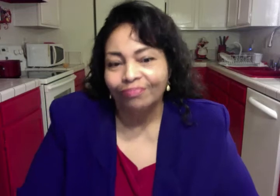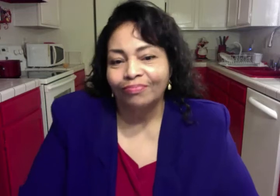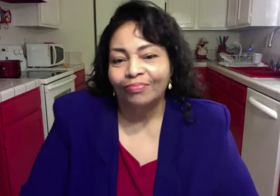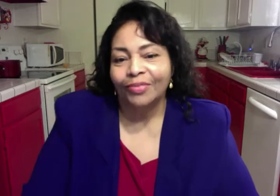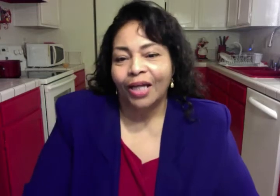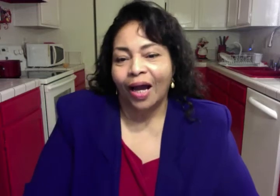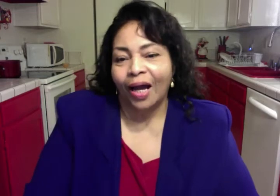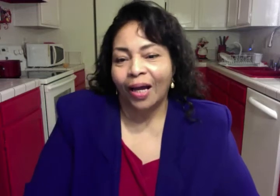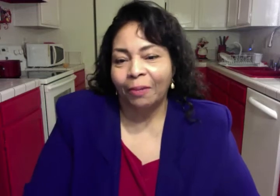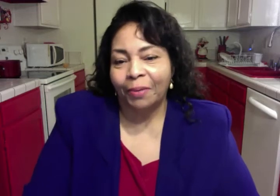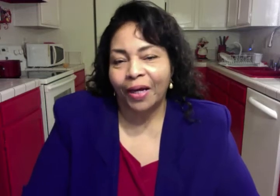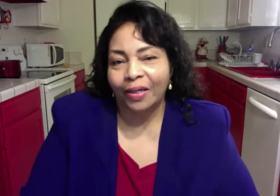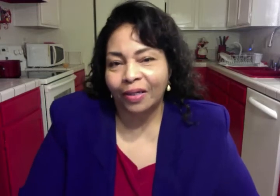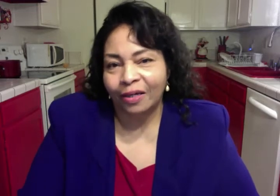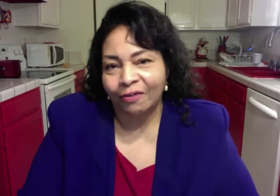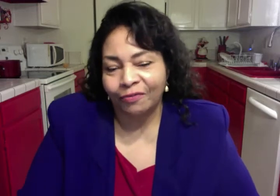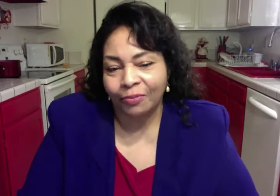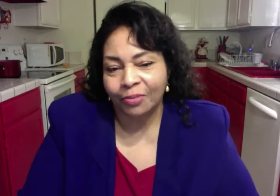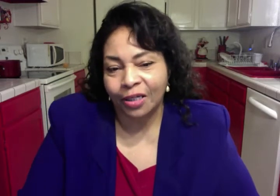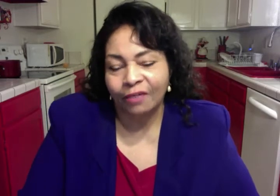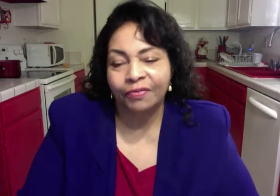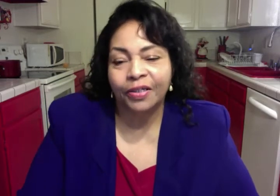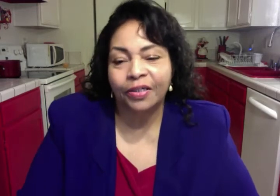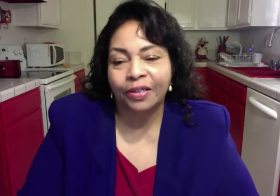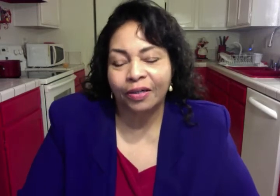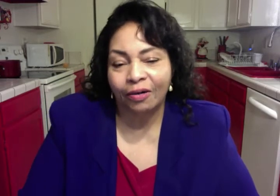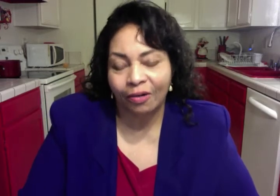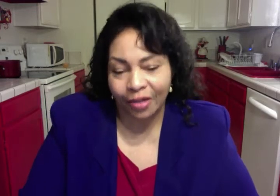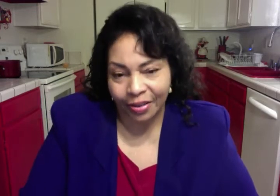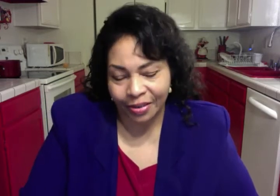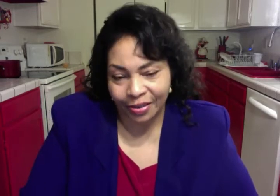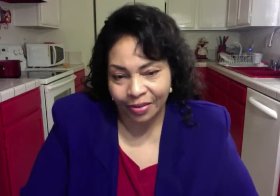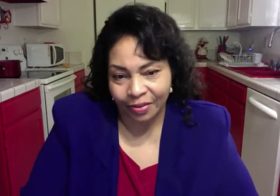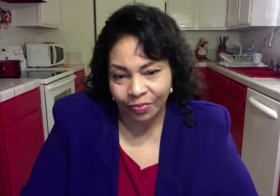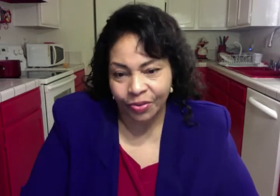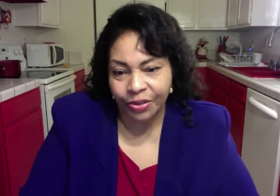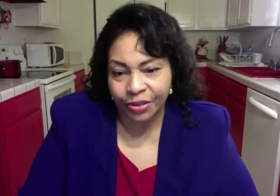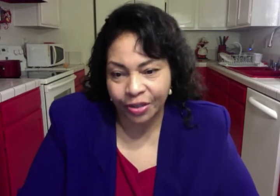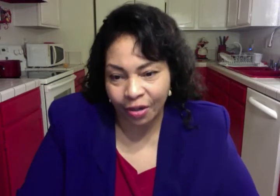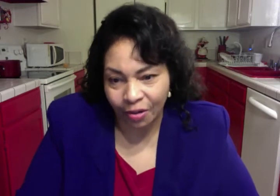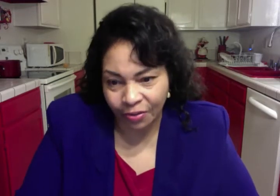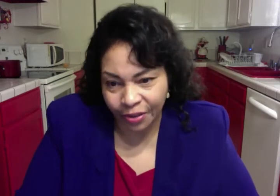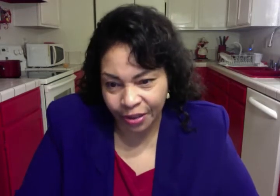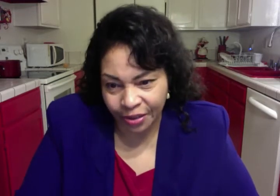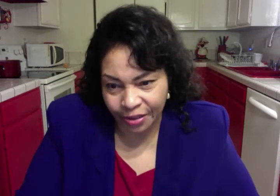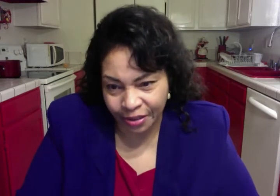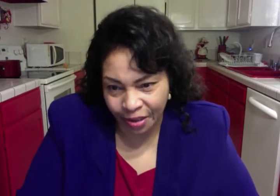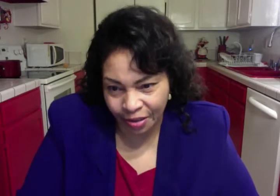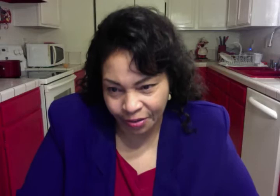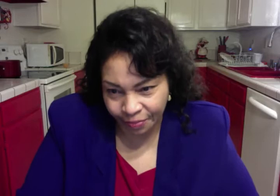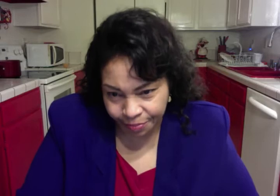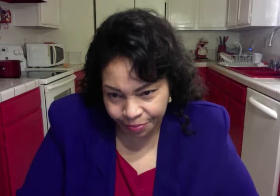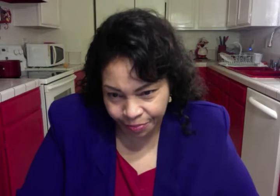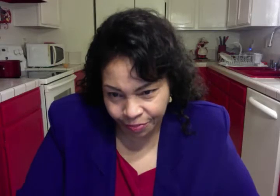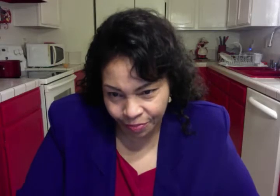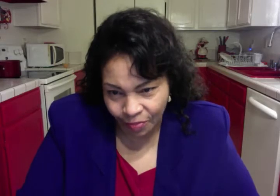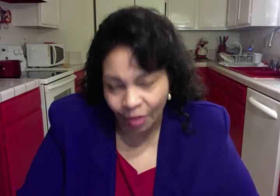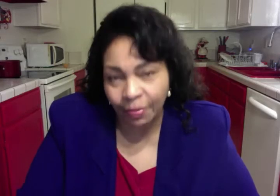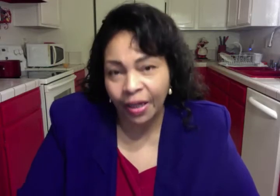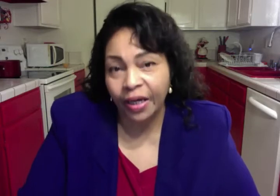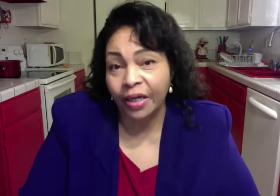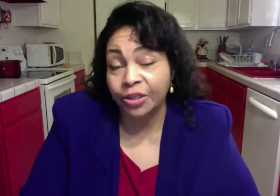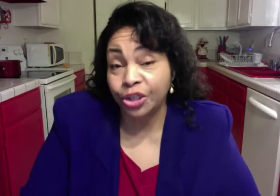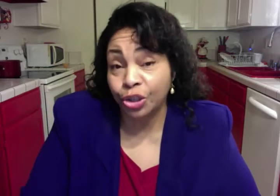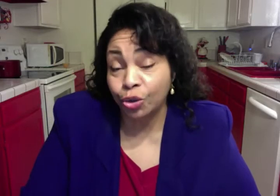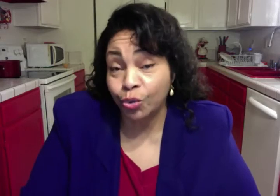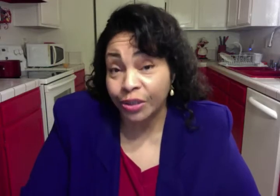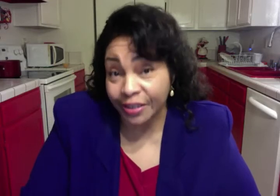Hi, Pat Love from Love Healing Hearts with a song that is sung by Angie Lewis.